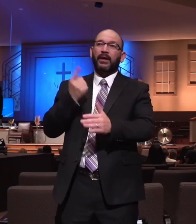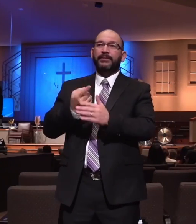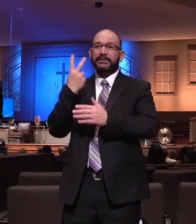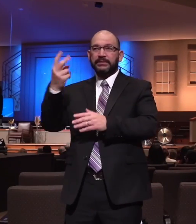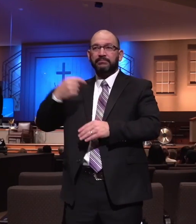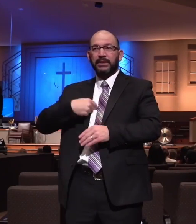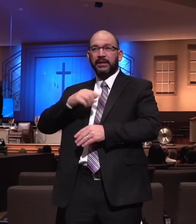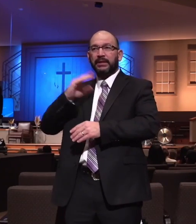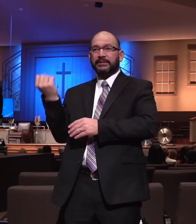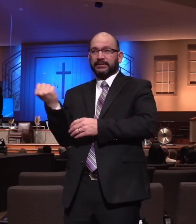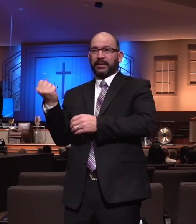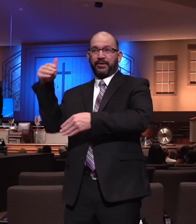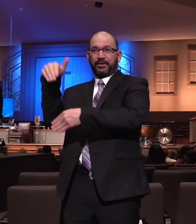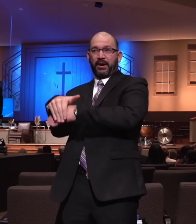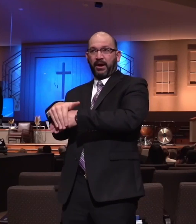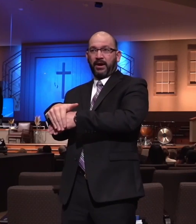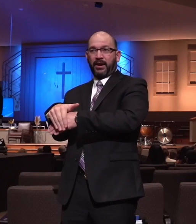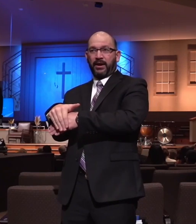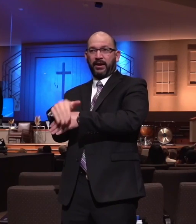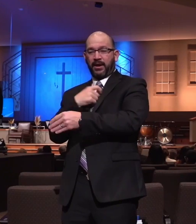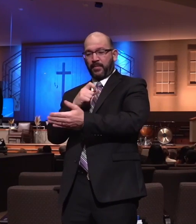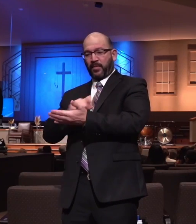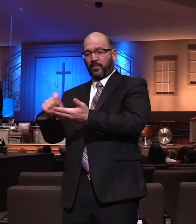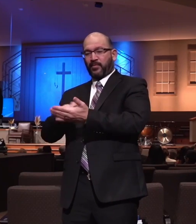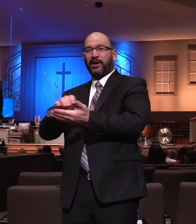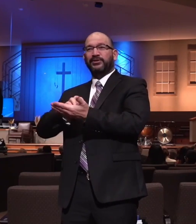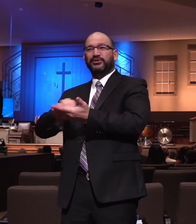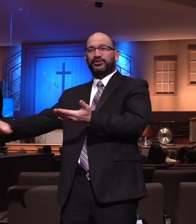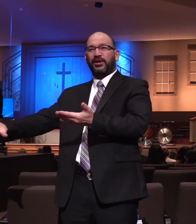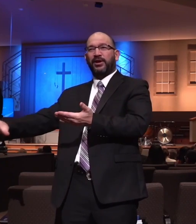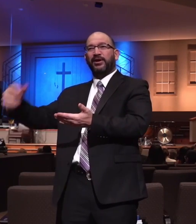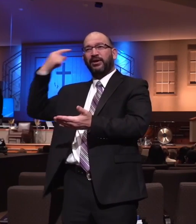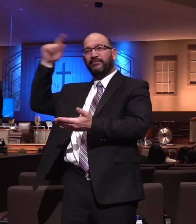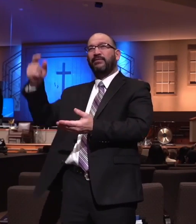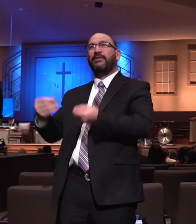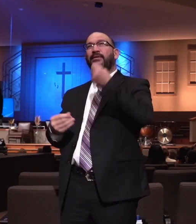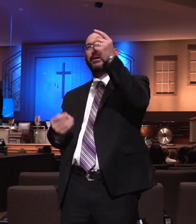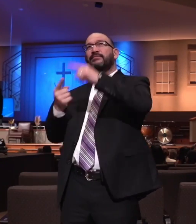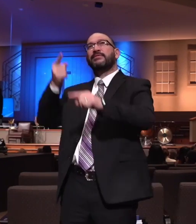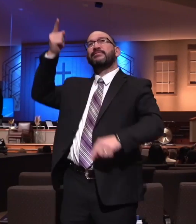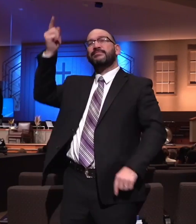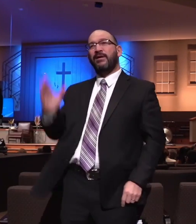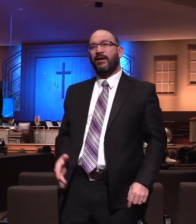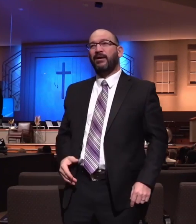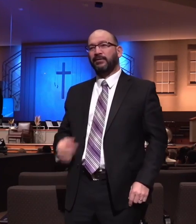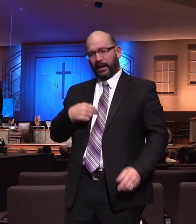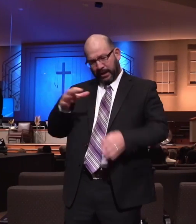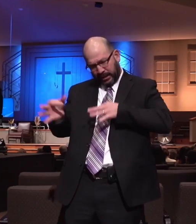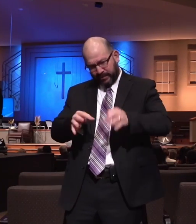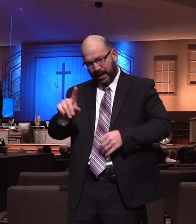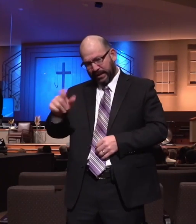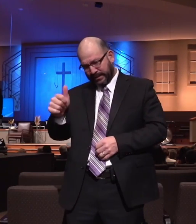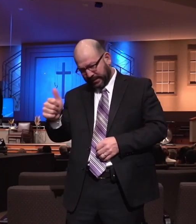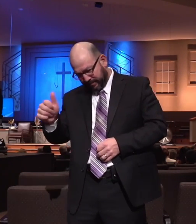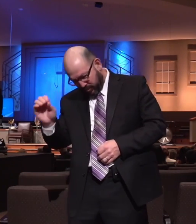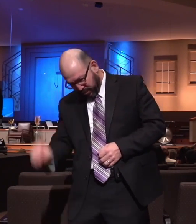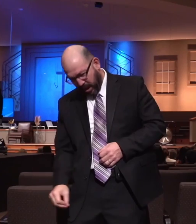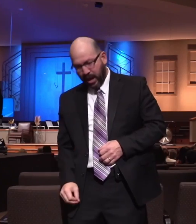their dad writing out the tithe. Sometimes I'd explain missions or 10%. Maybe it's now seeing you type in the